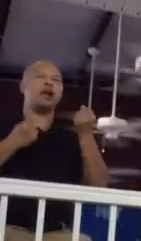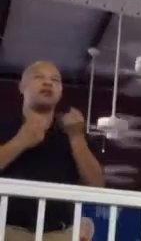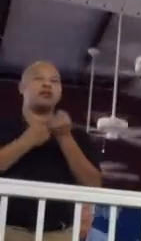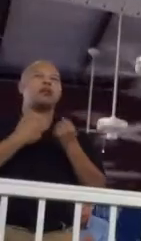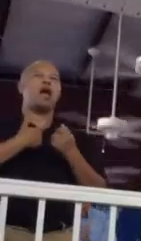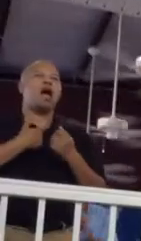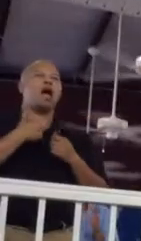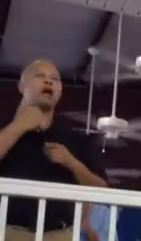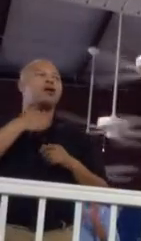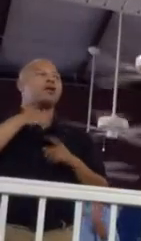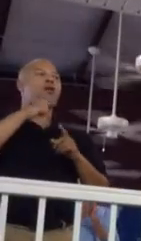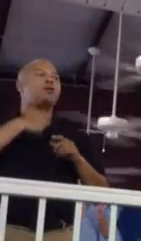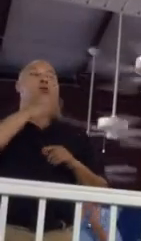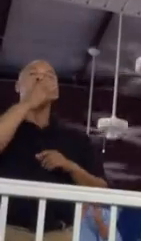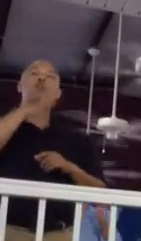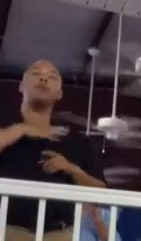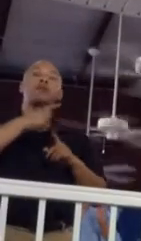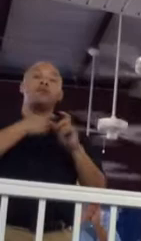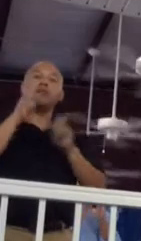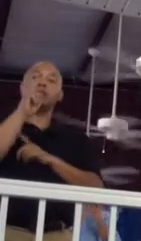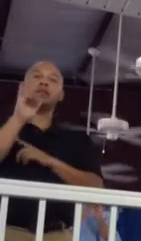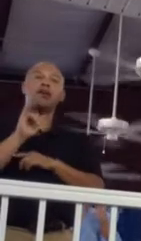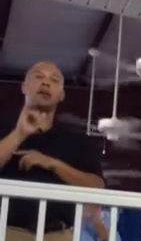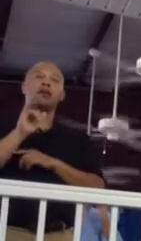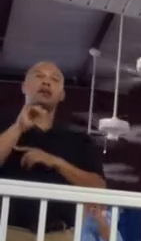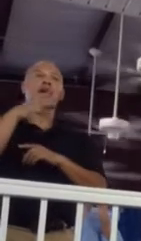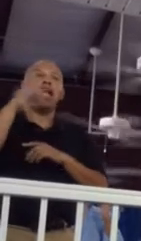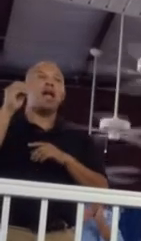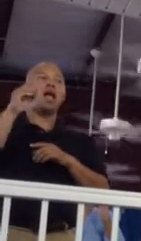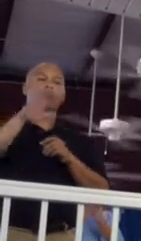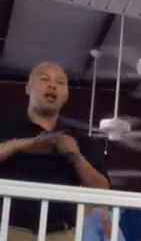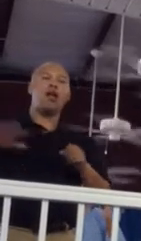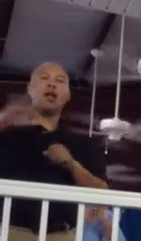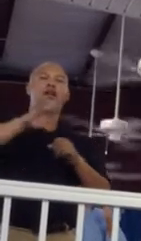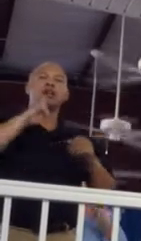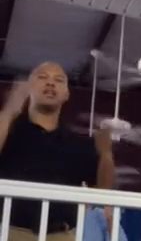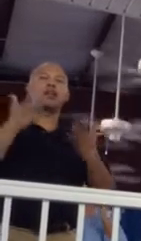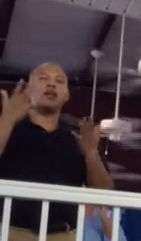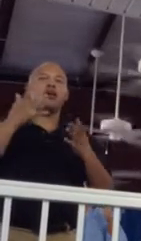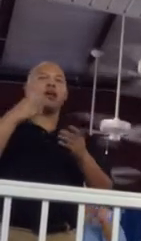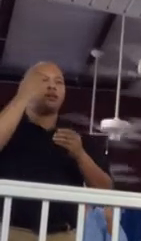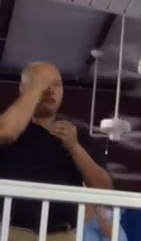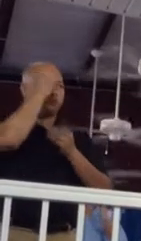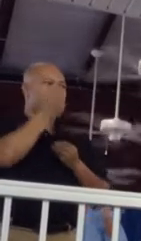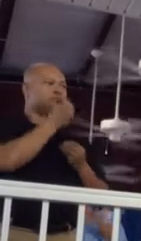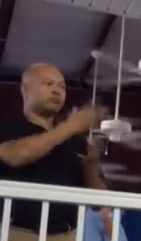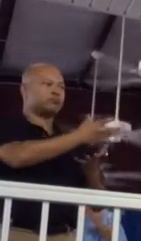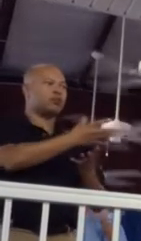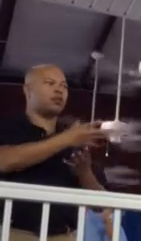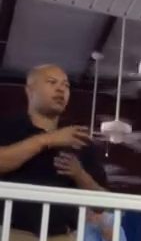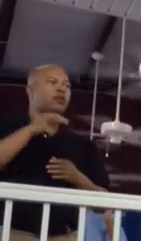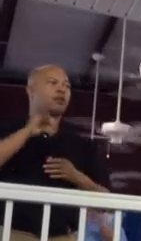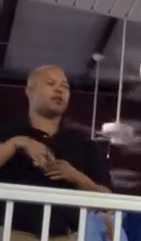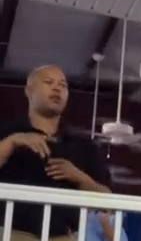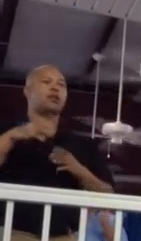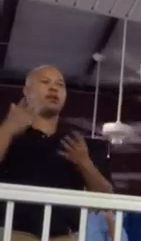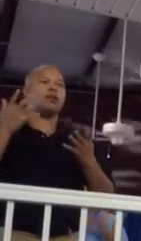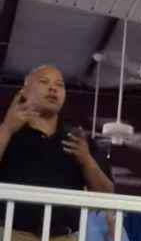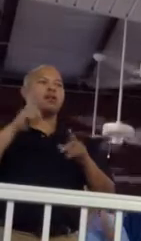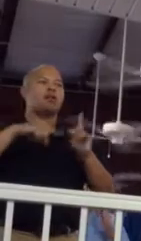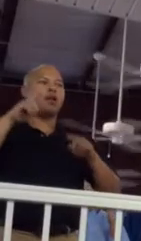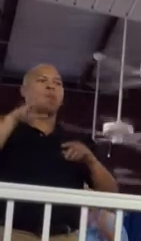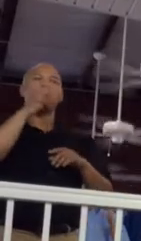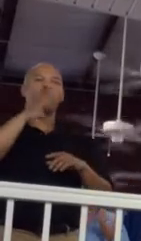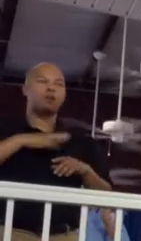Senator, the women of Kentucky and nationally are here today to send you a message. The barriers for